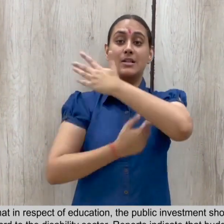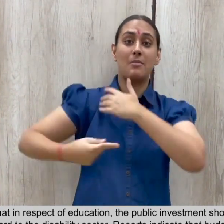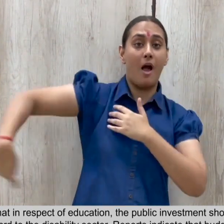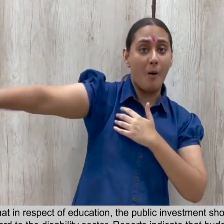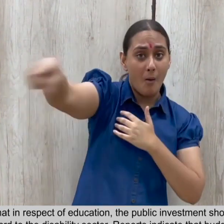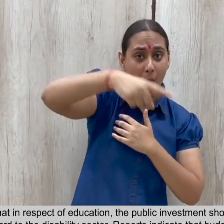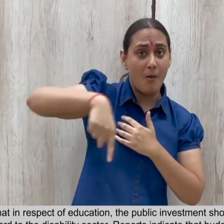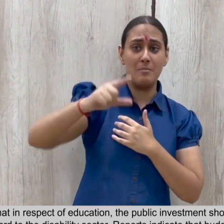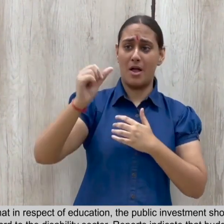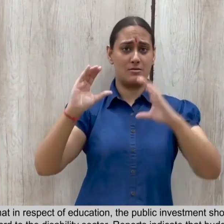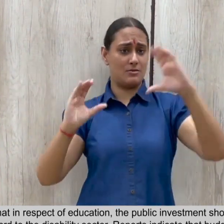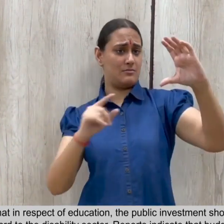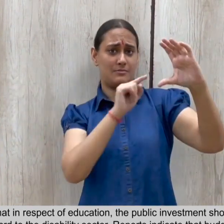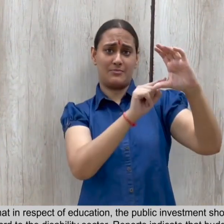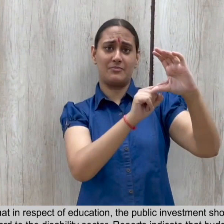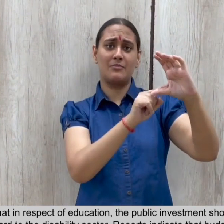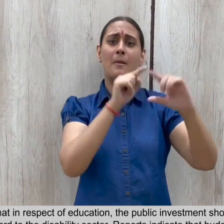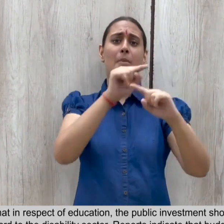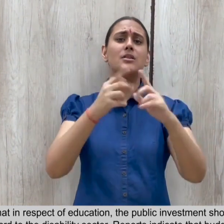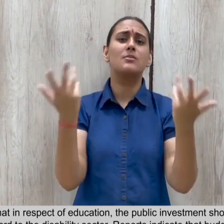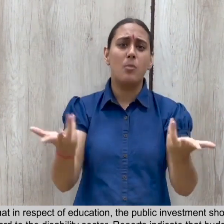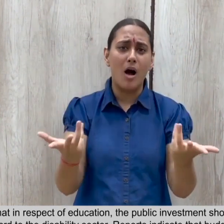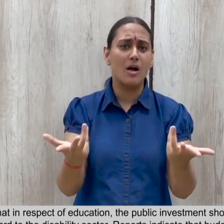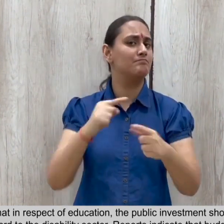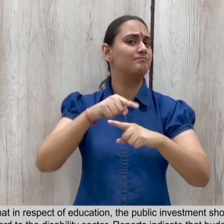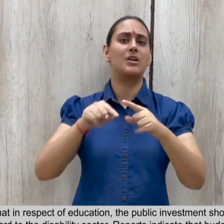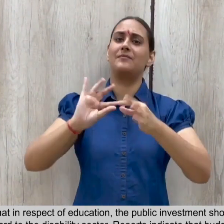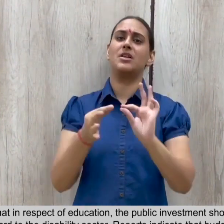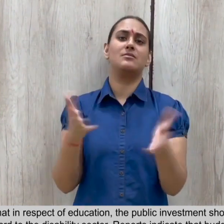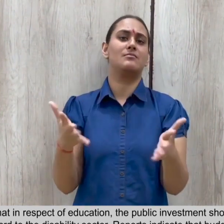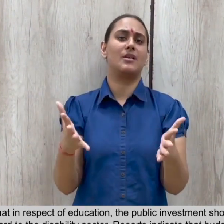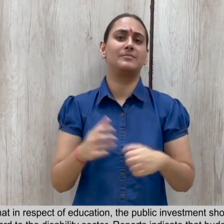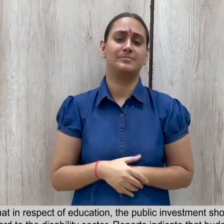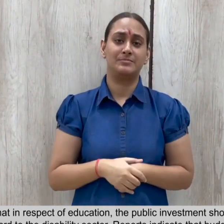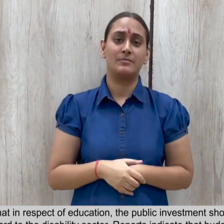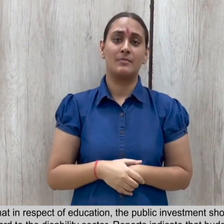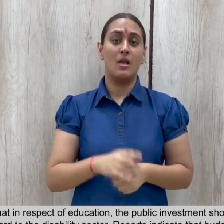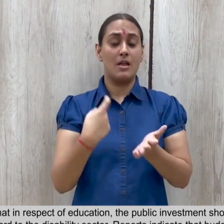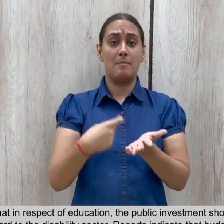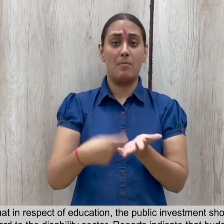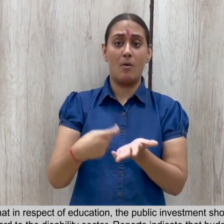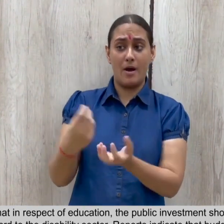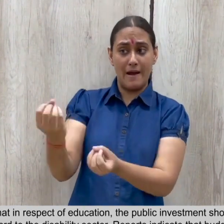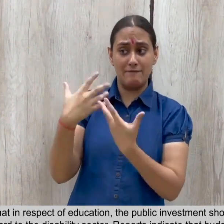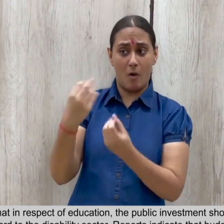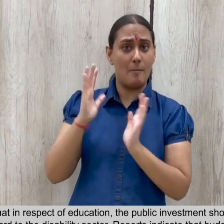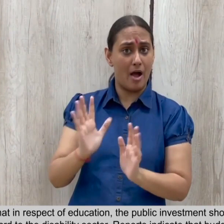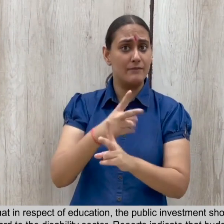There is no such target with regard to the disability sector. There is sector. Reports indicate